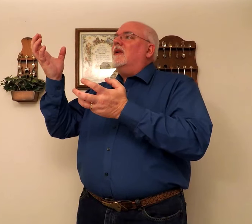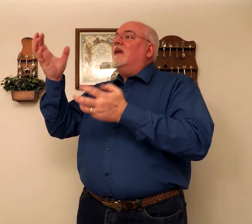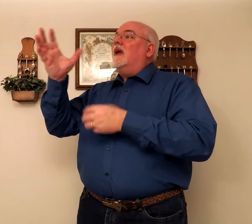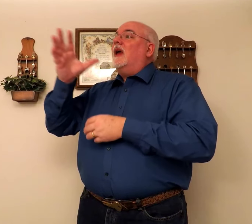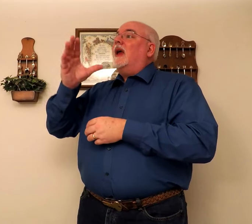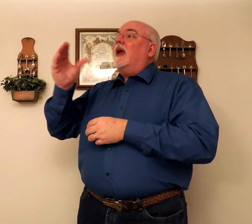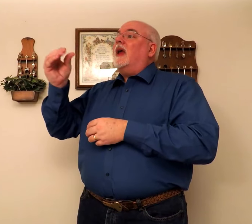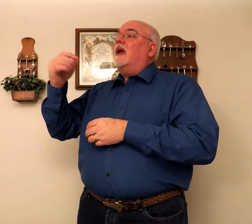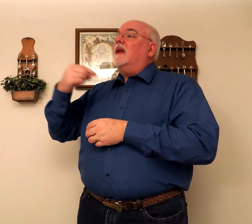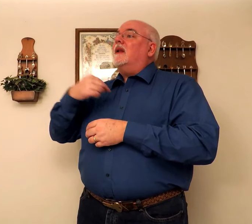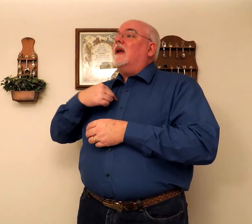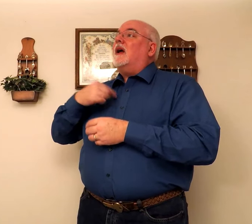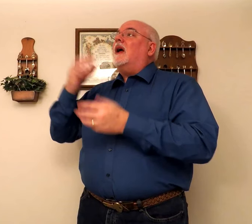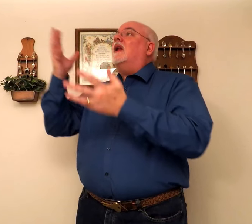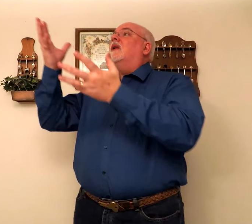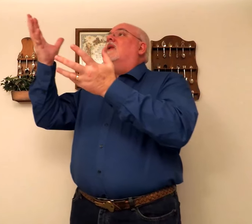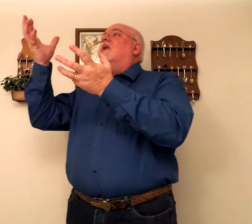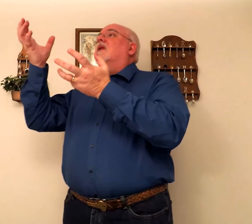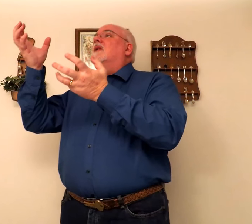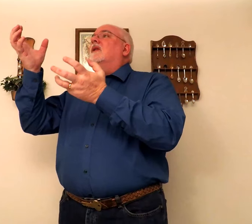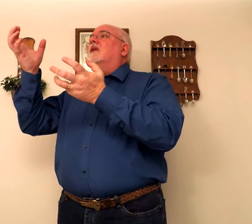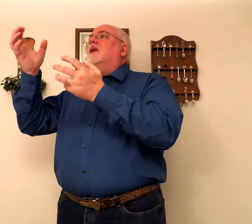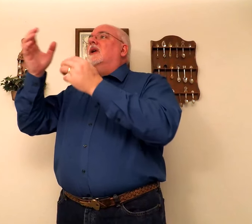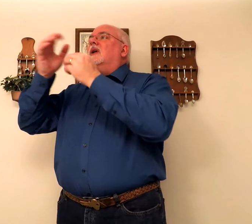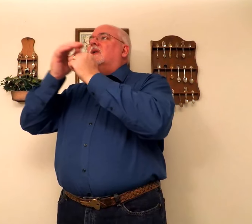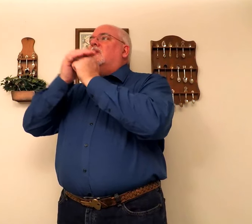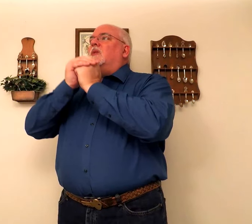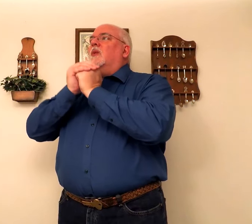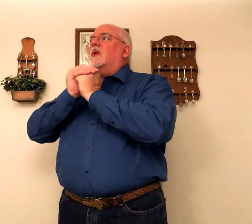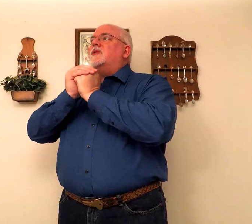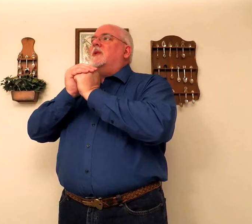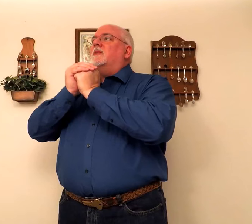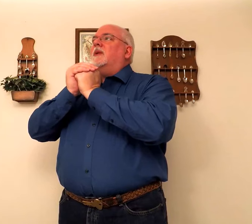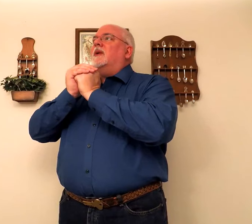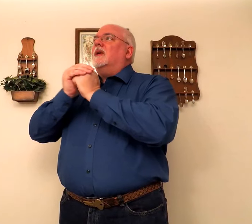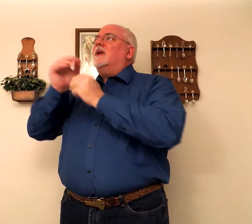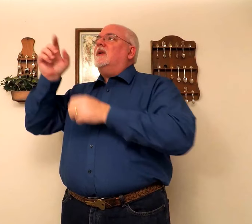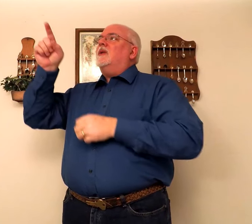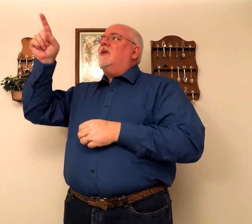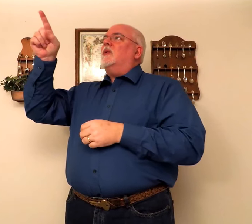and I long to worship you.